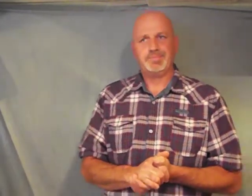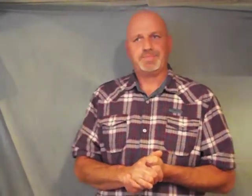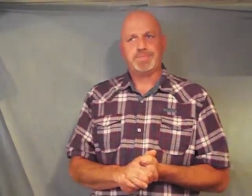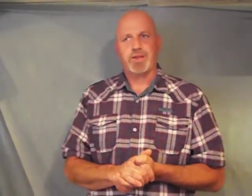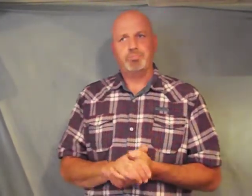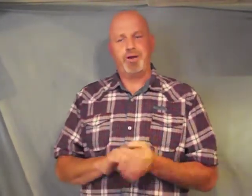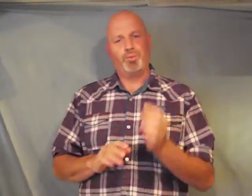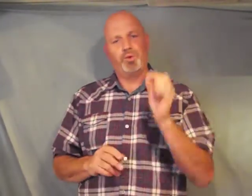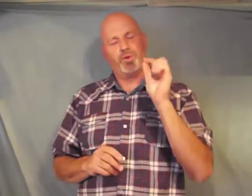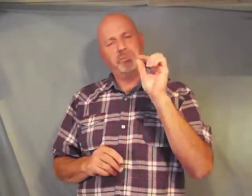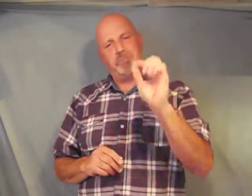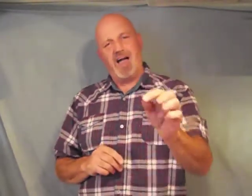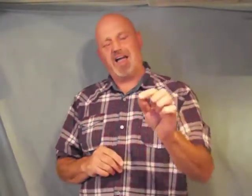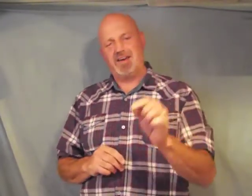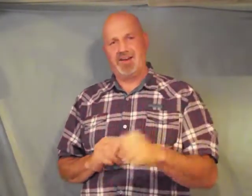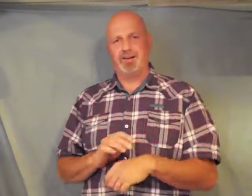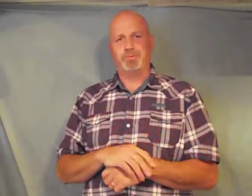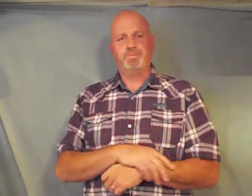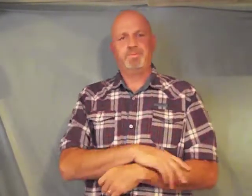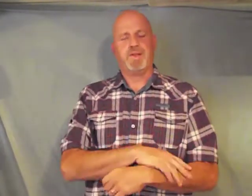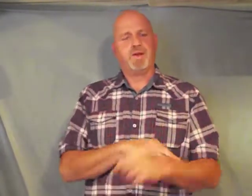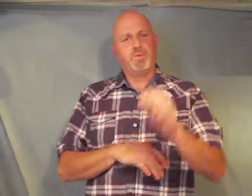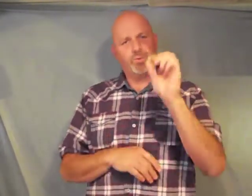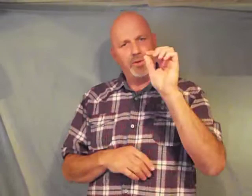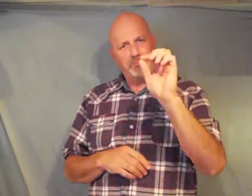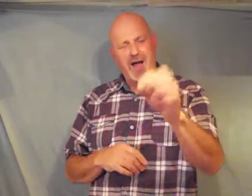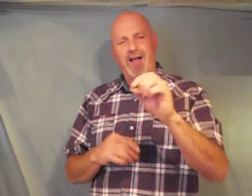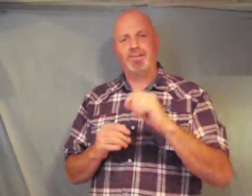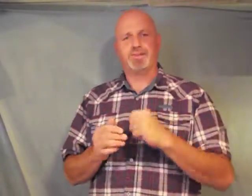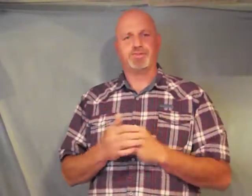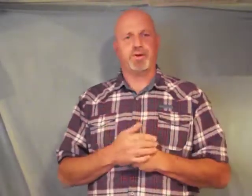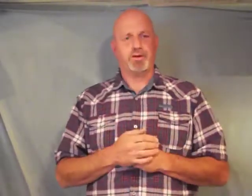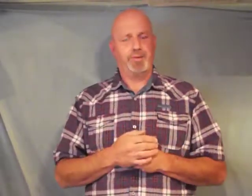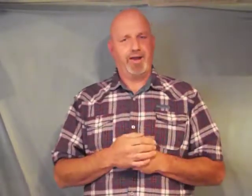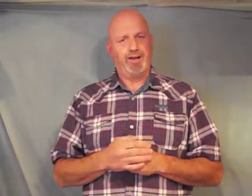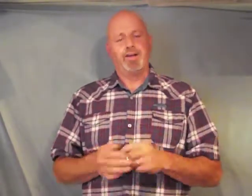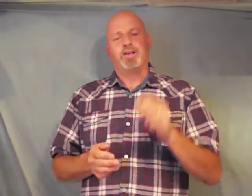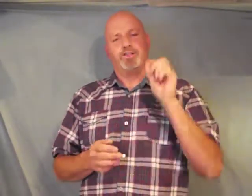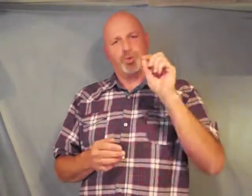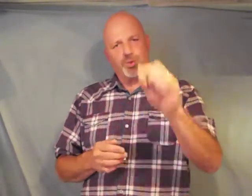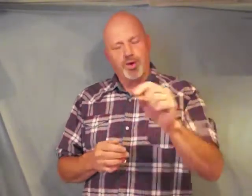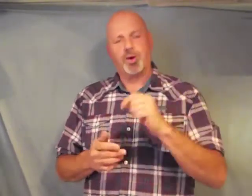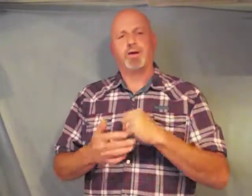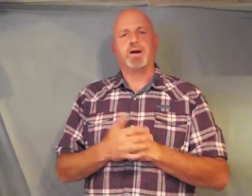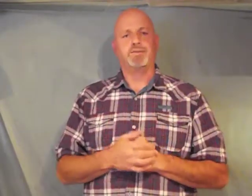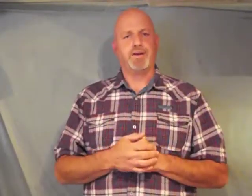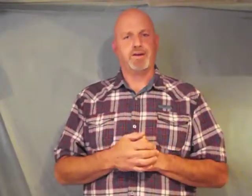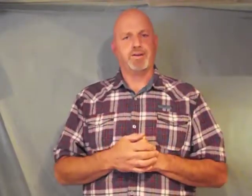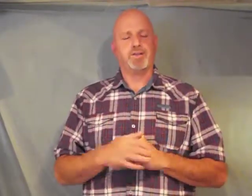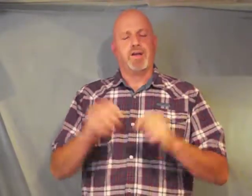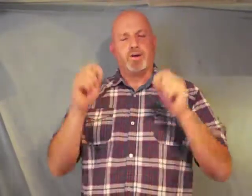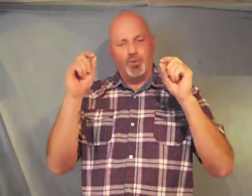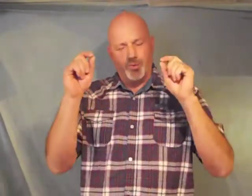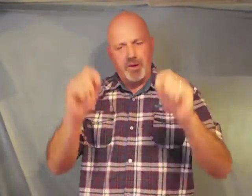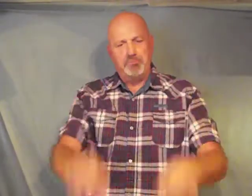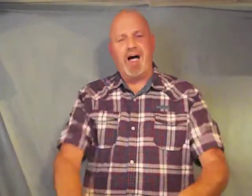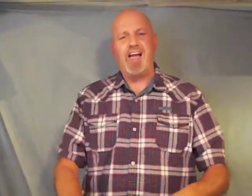but when we bind him when we bind the strong man the ruler of the earth when we bind